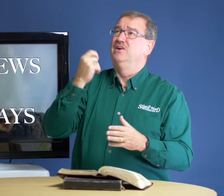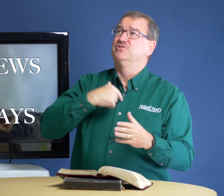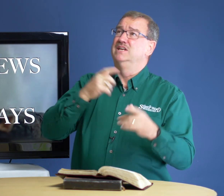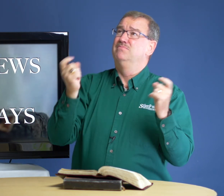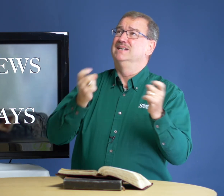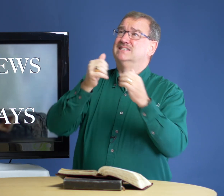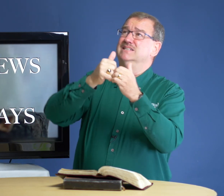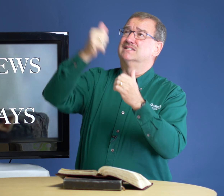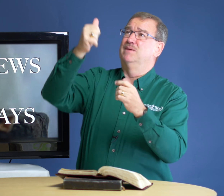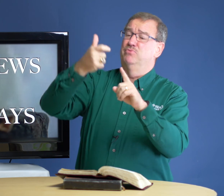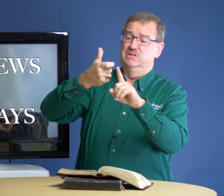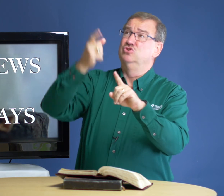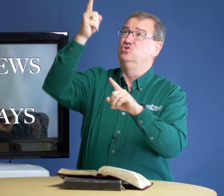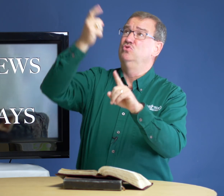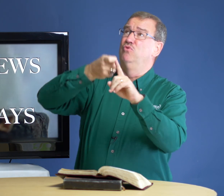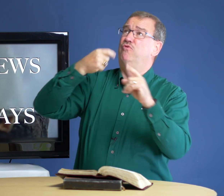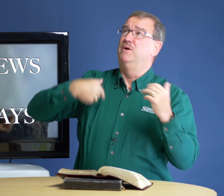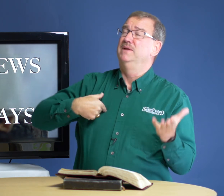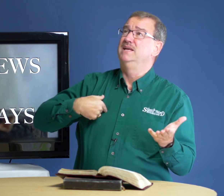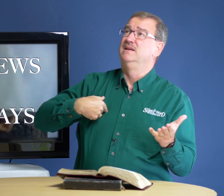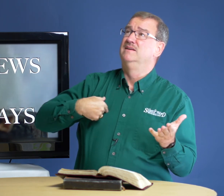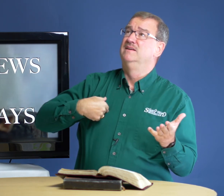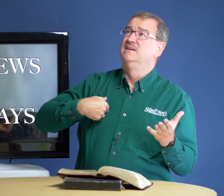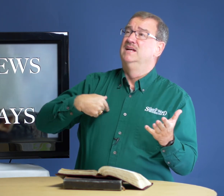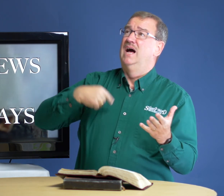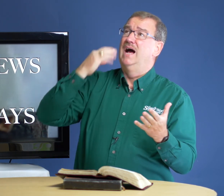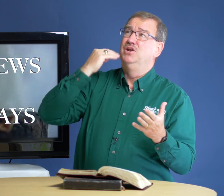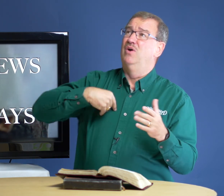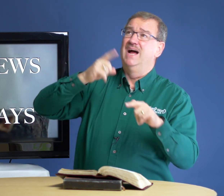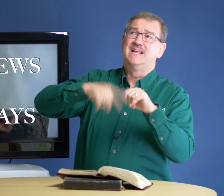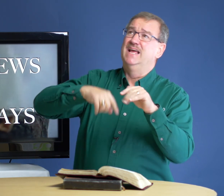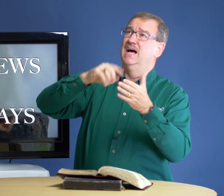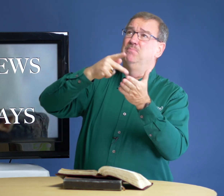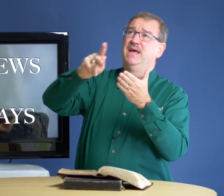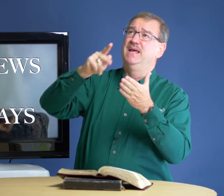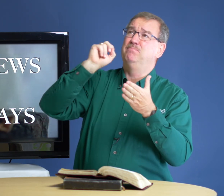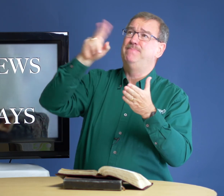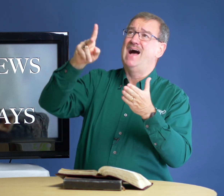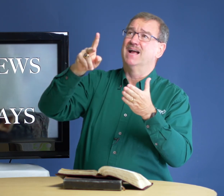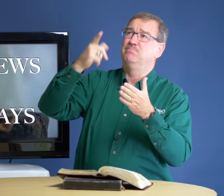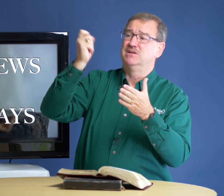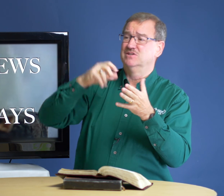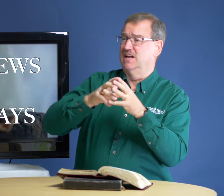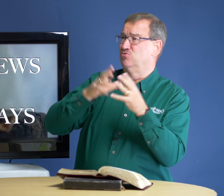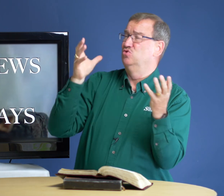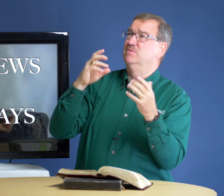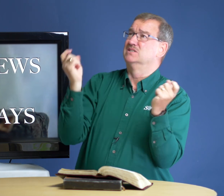understand my sin separates you from me. I know I cannot pay back because I have too much